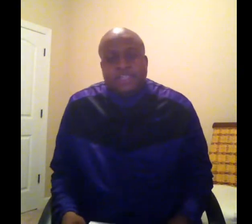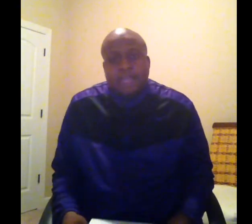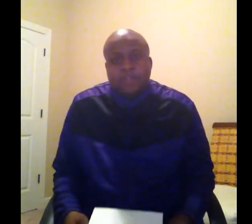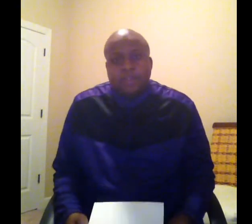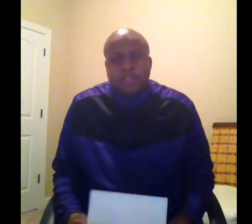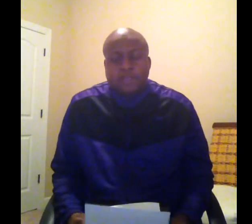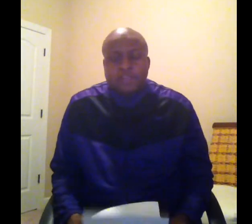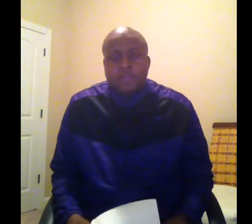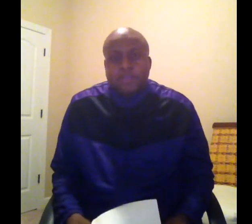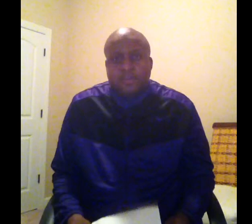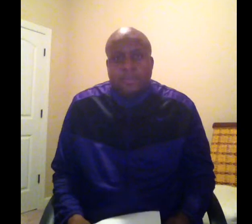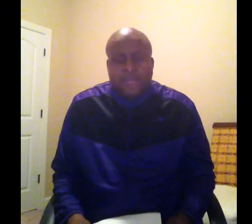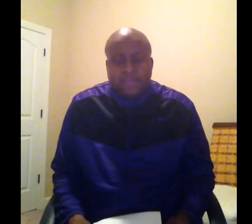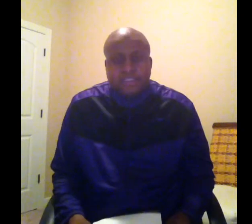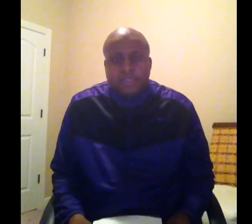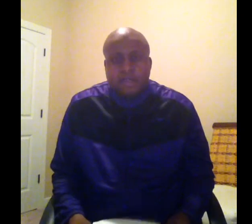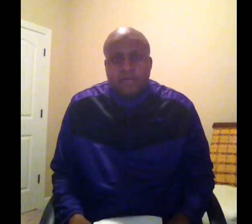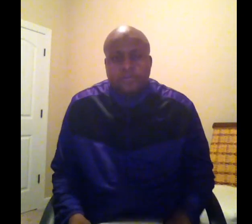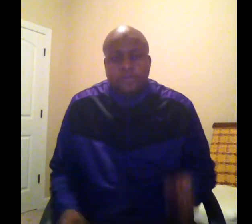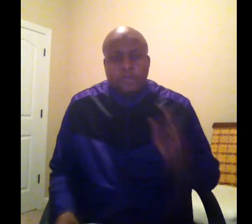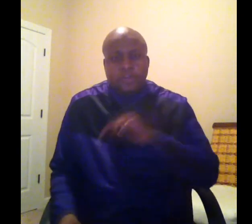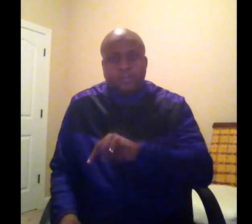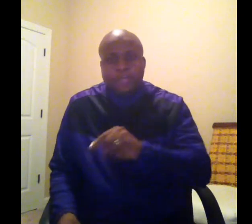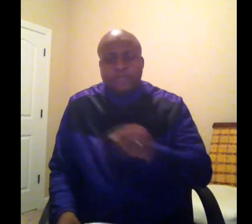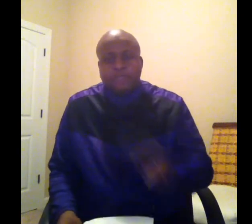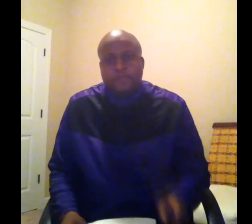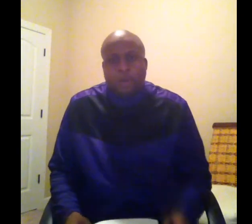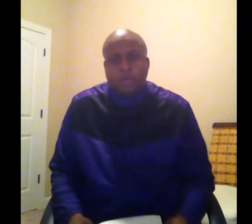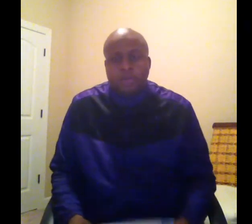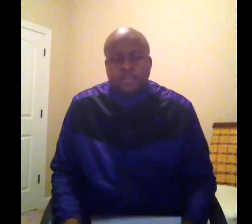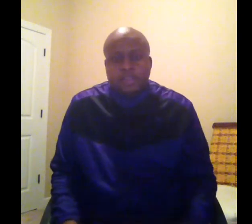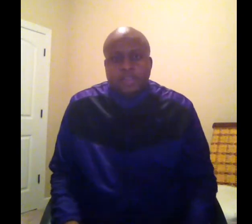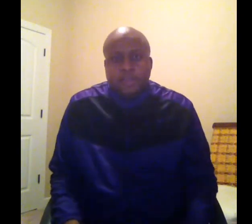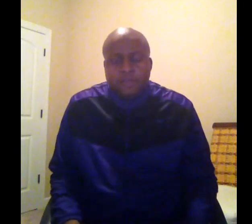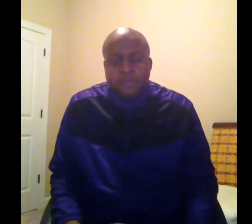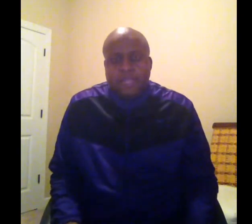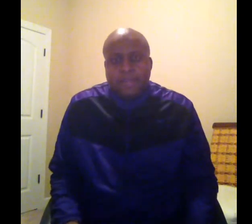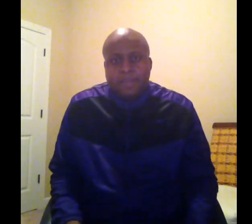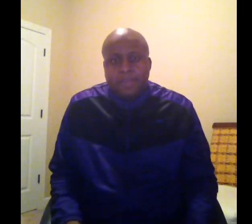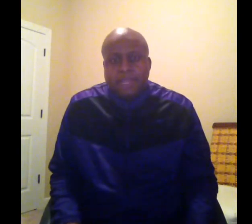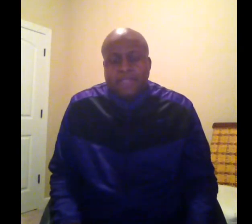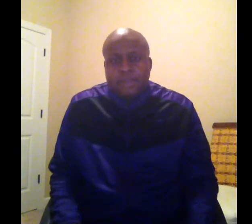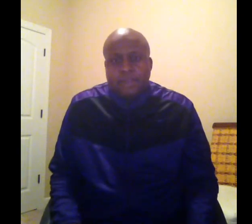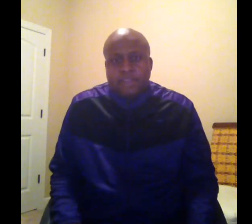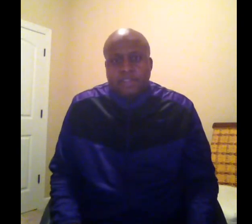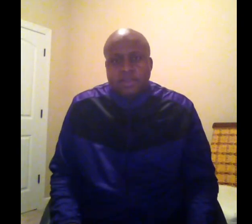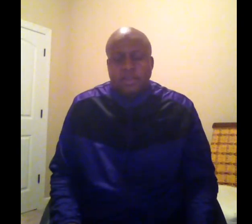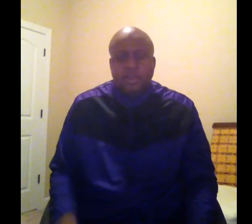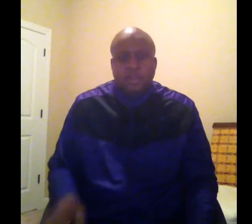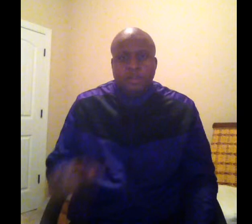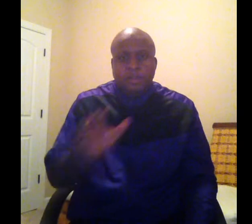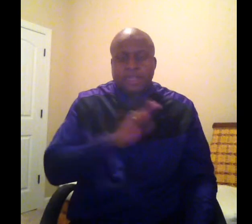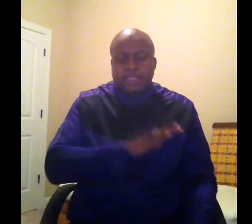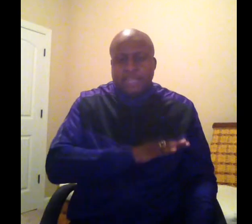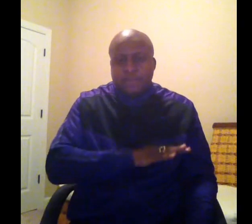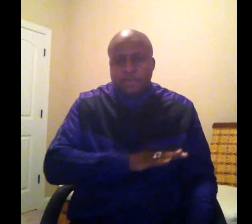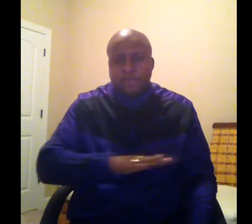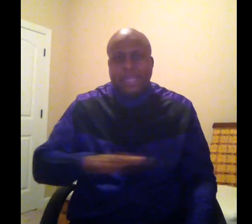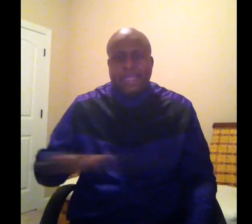times we discover so much about ourselves from the respective corners that we've been backed up into. Many times we find